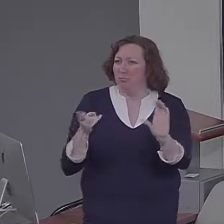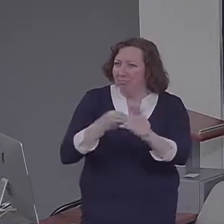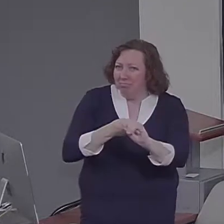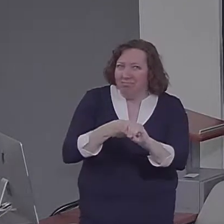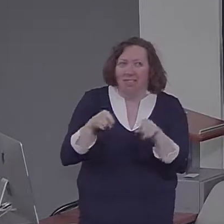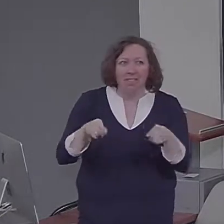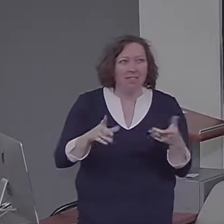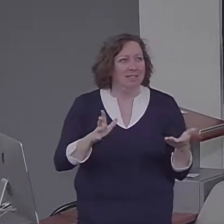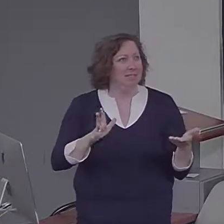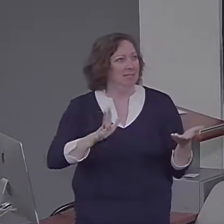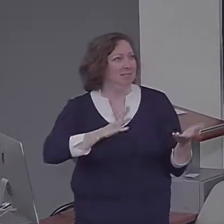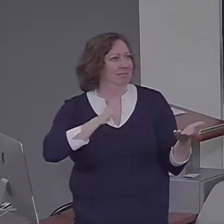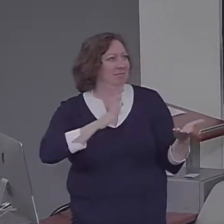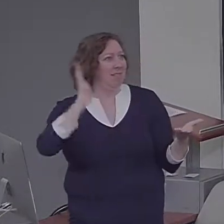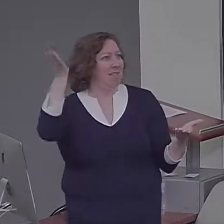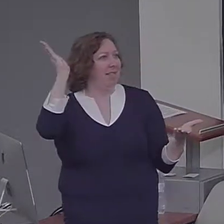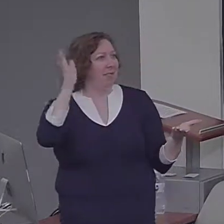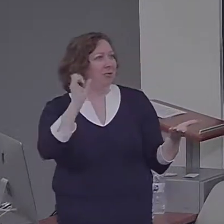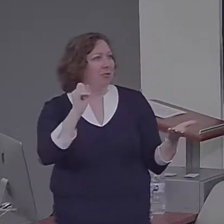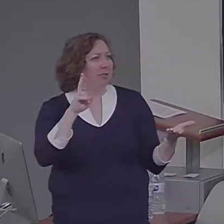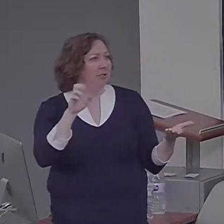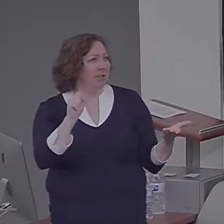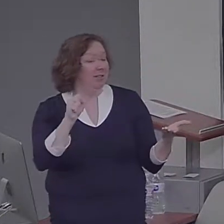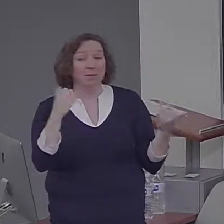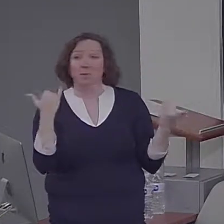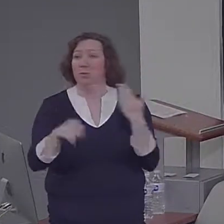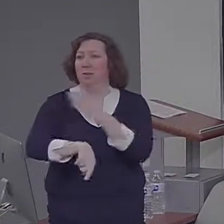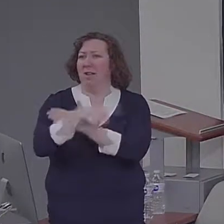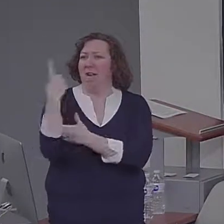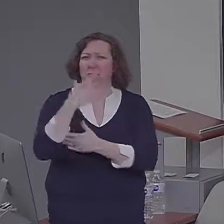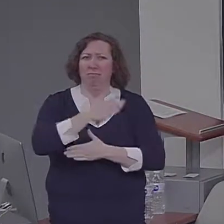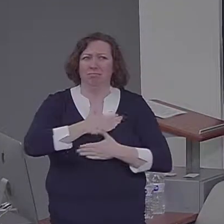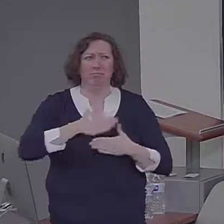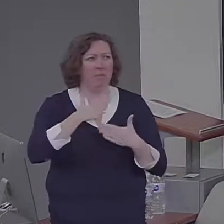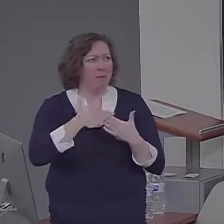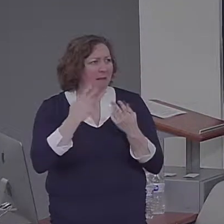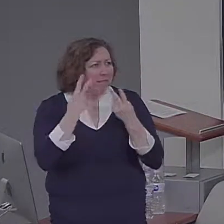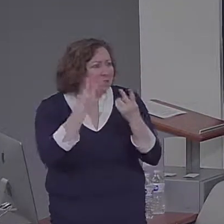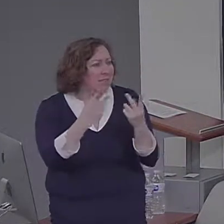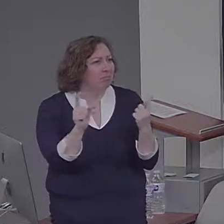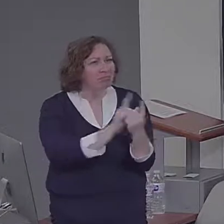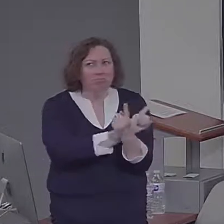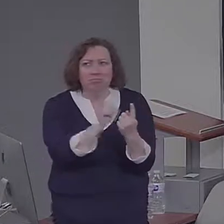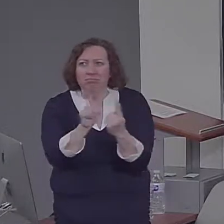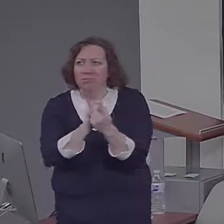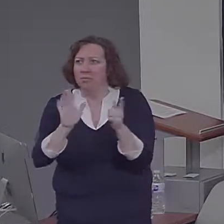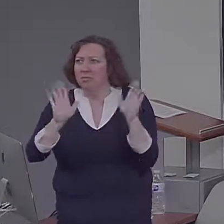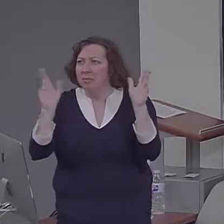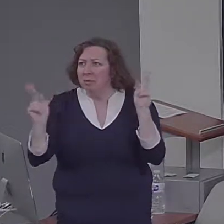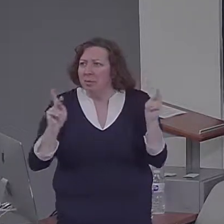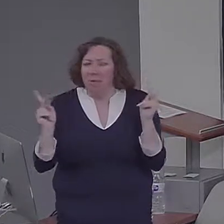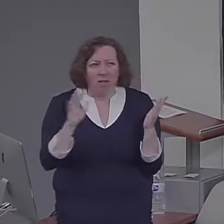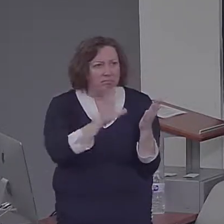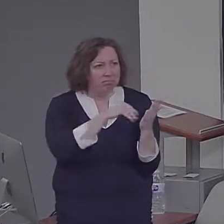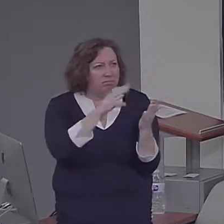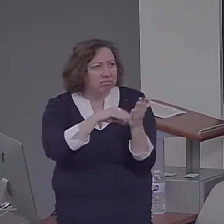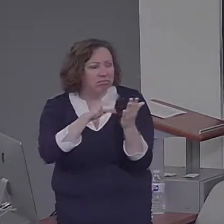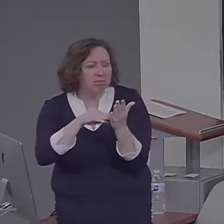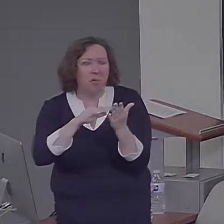I've really had a great visit today, getting to meet a lot of new people and learn about all the interesting things that are going on in this